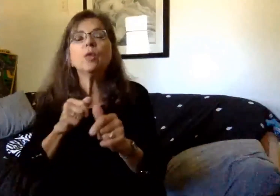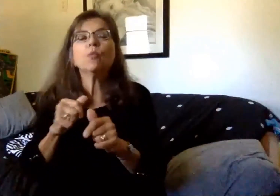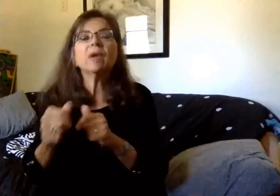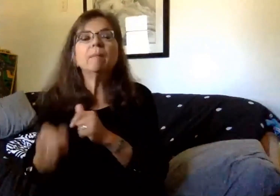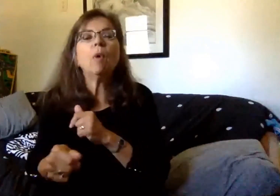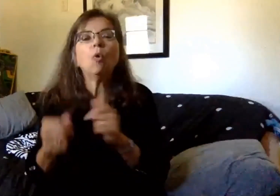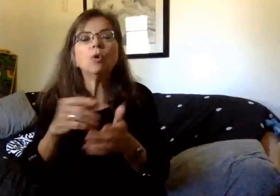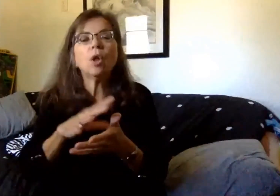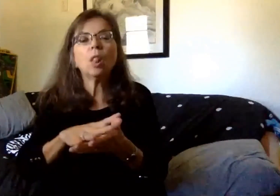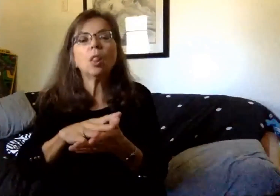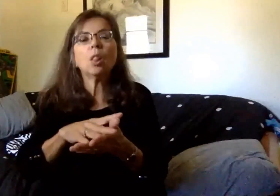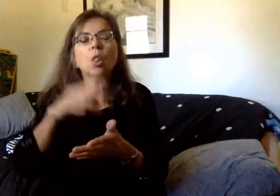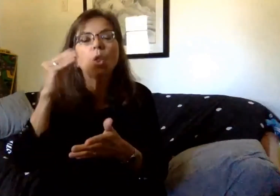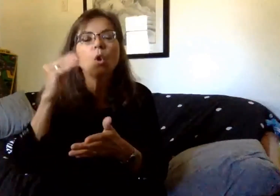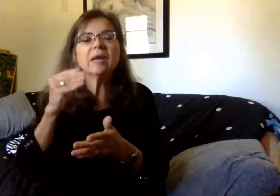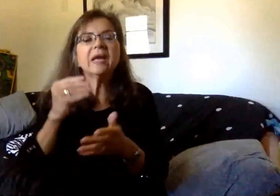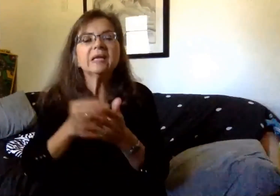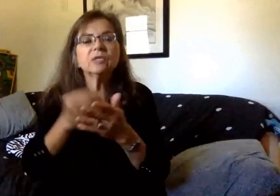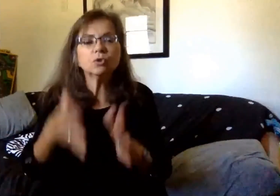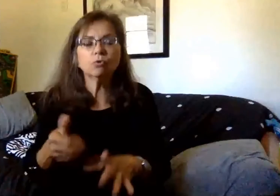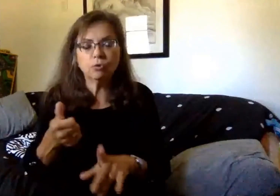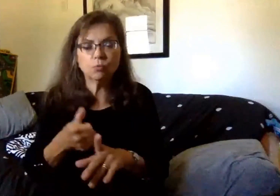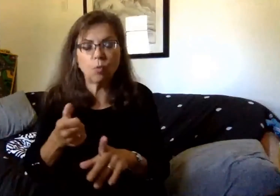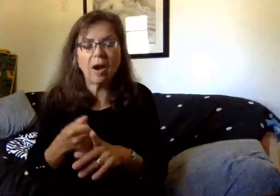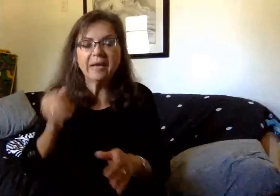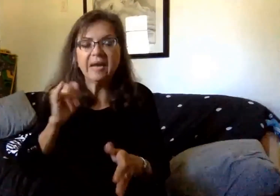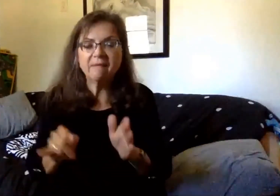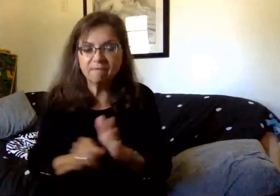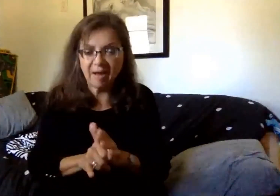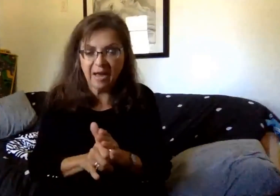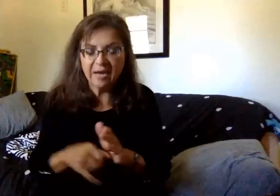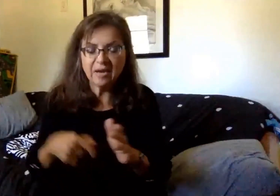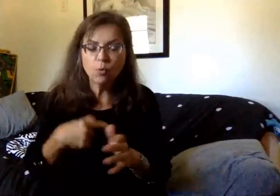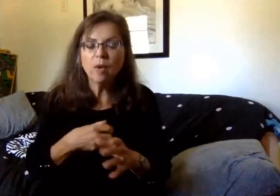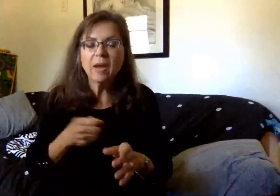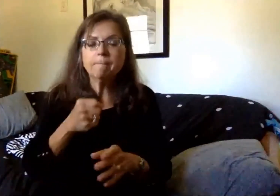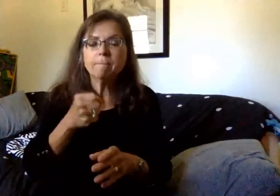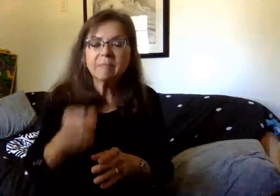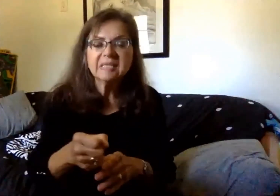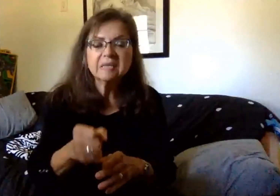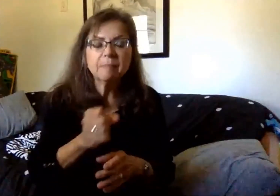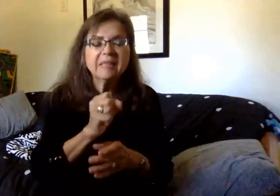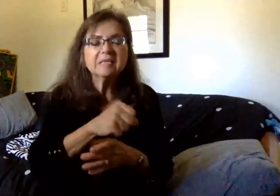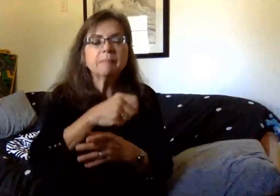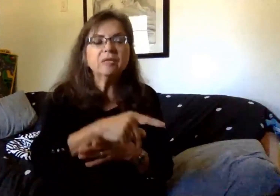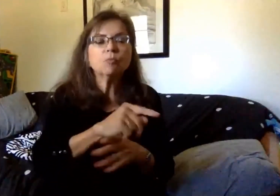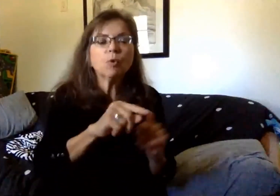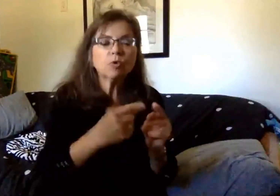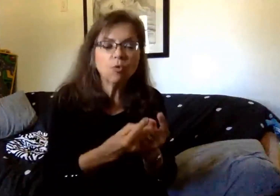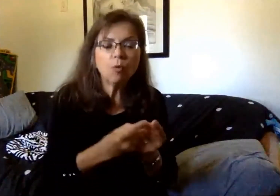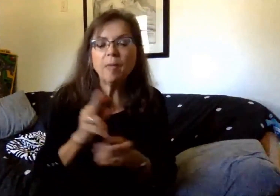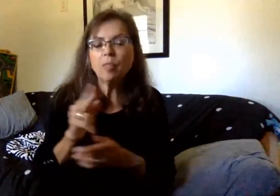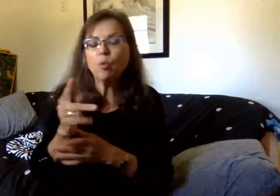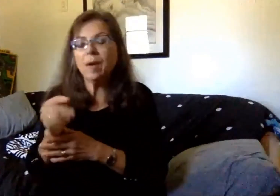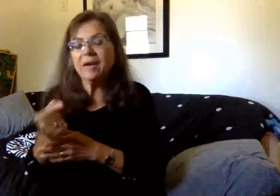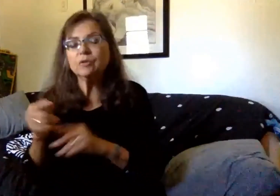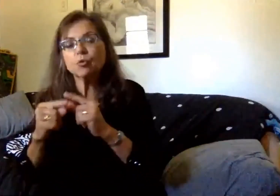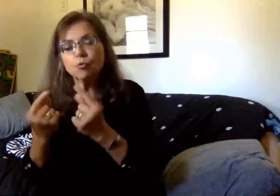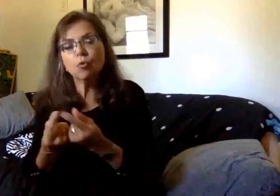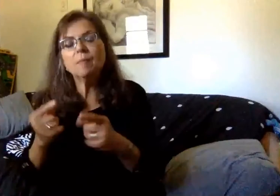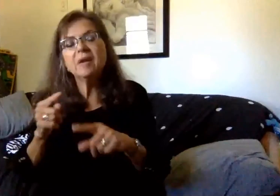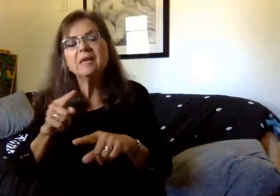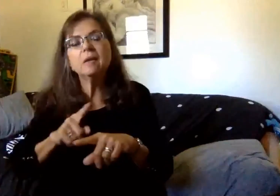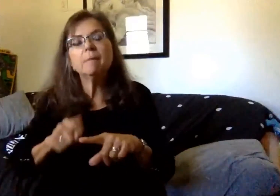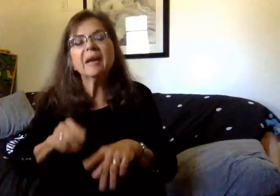were identified and we had also placed our students in the Spencer Ford group and the Ranger group based upon their academic program.